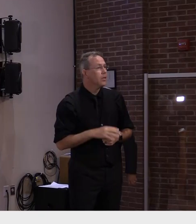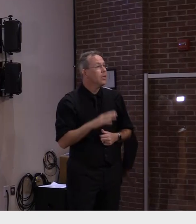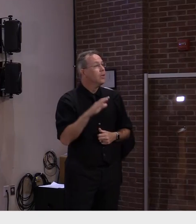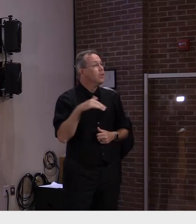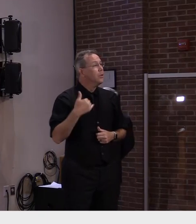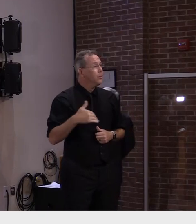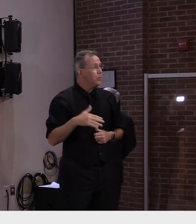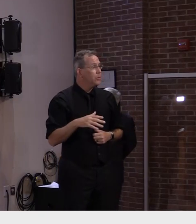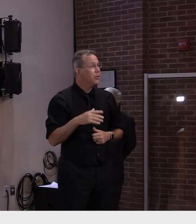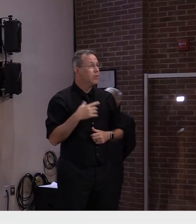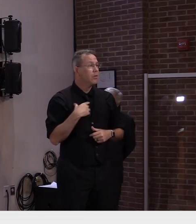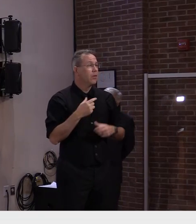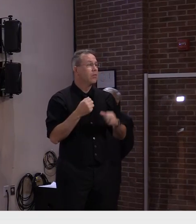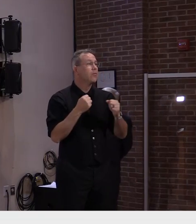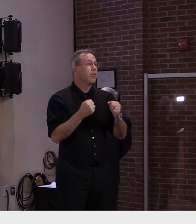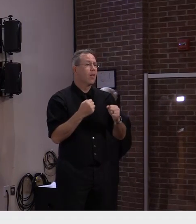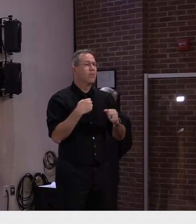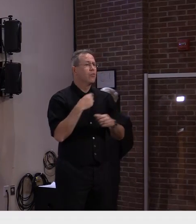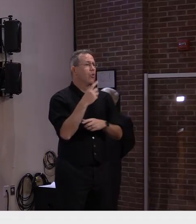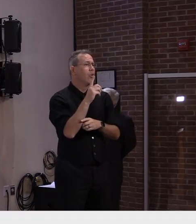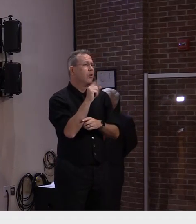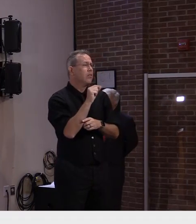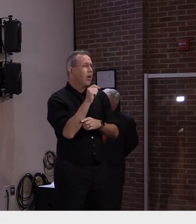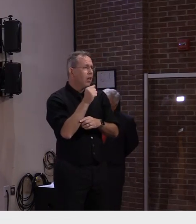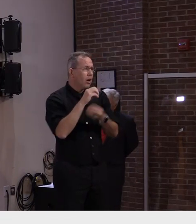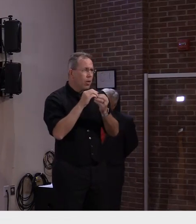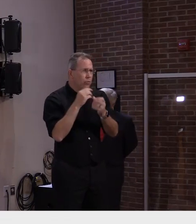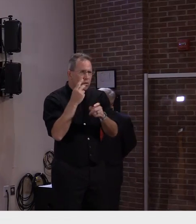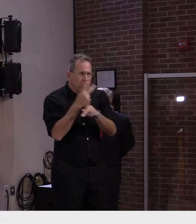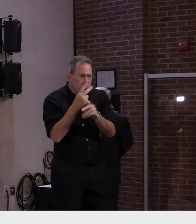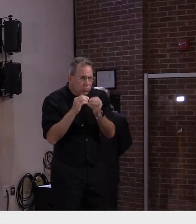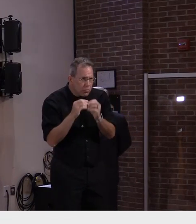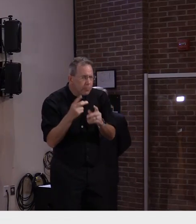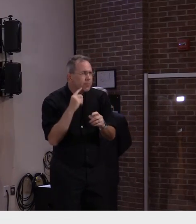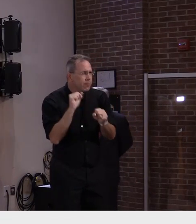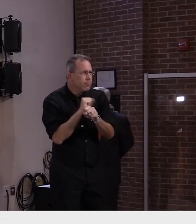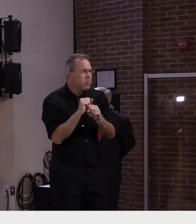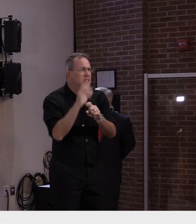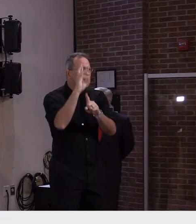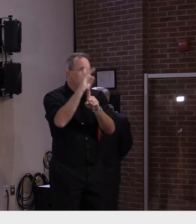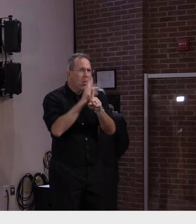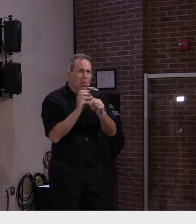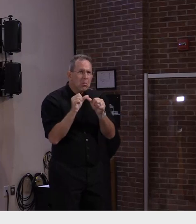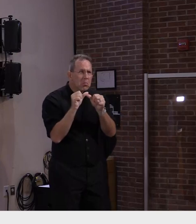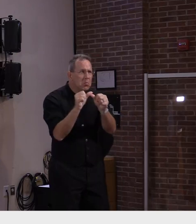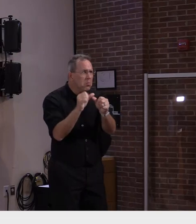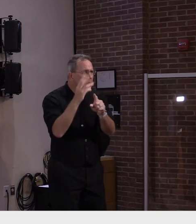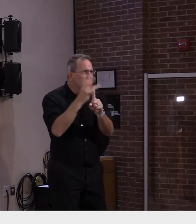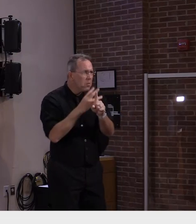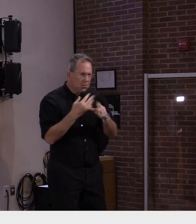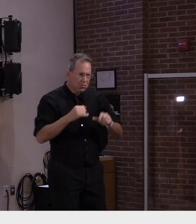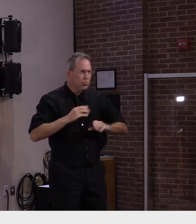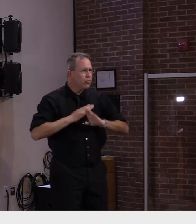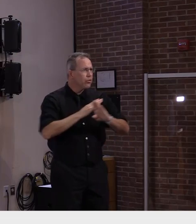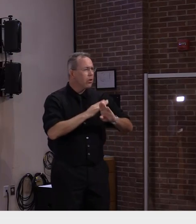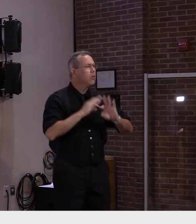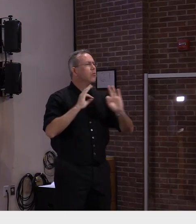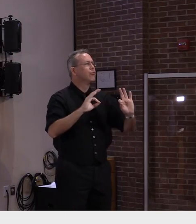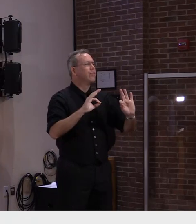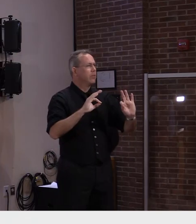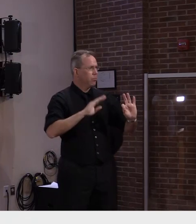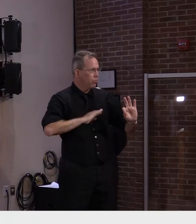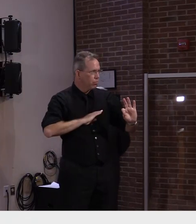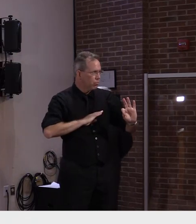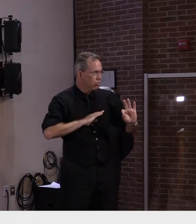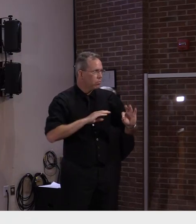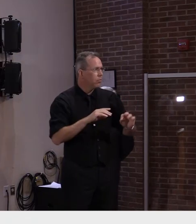months we can continue to rely on the vaccines that we've been given. Especially the messenger RNA vaccine because they